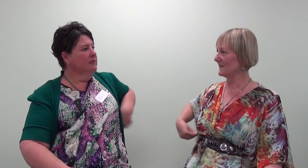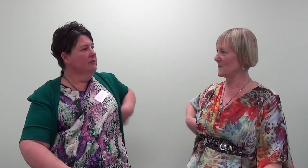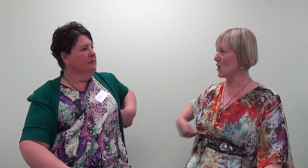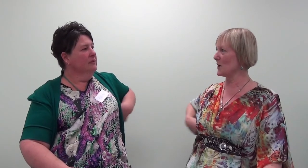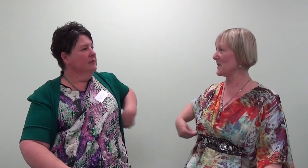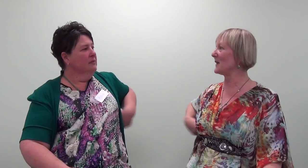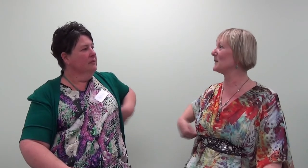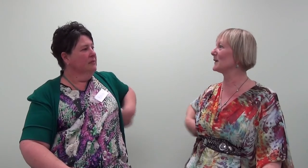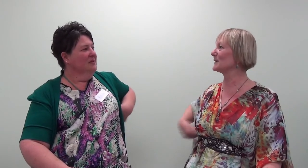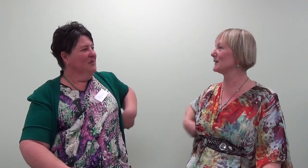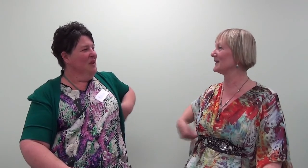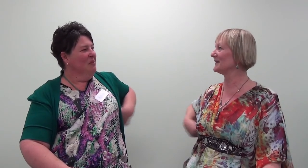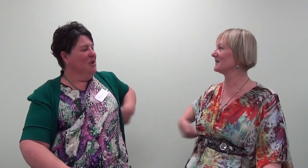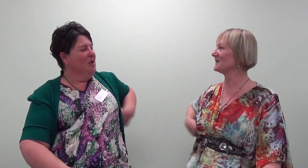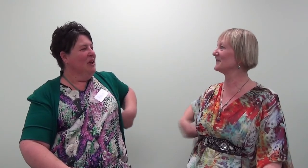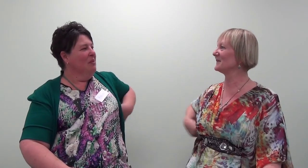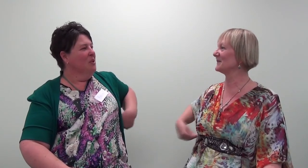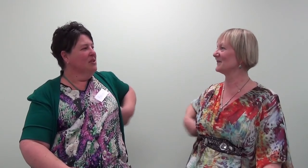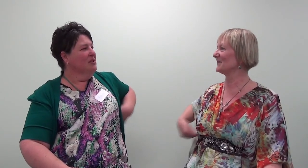I'm not a bad person. I'm not a bad person.